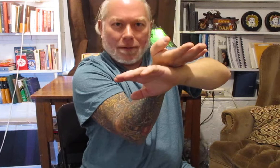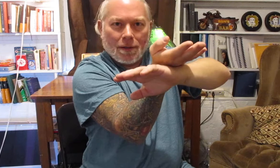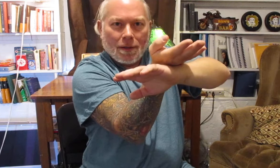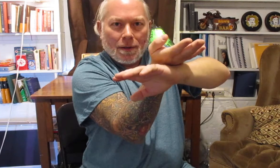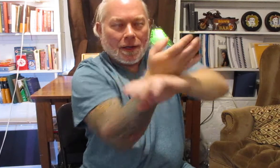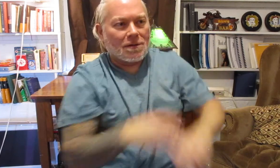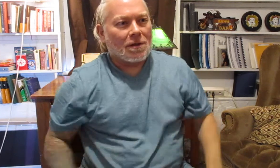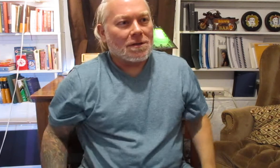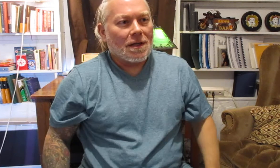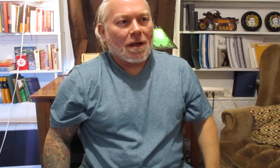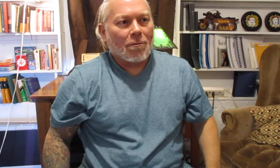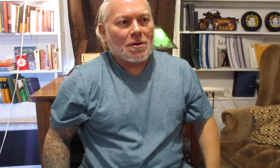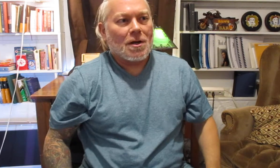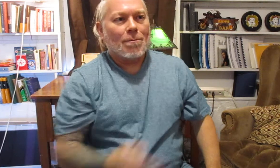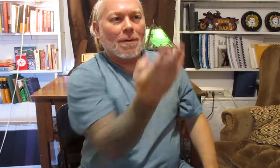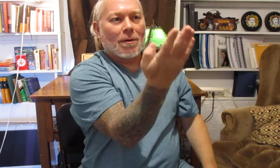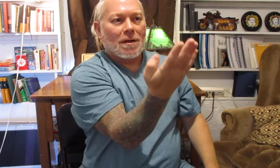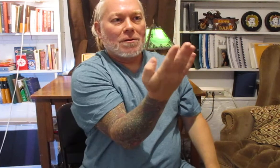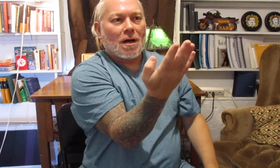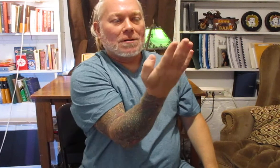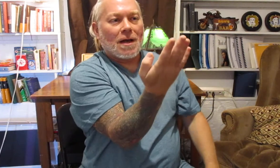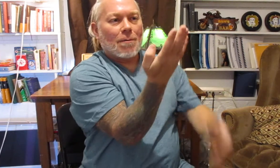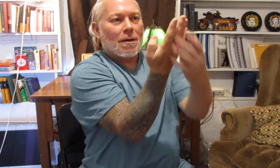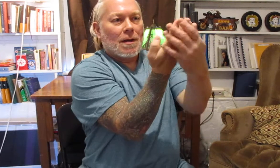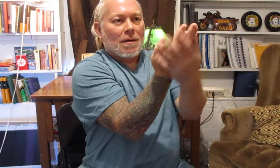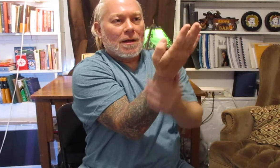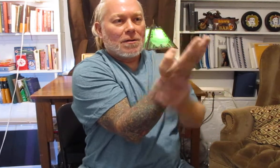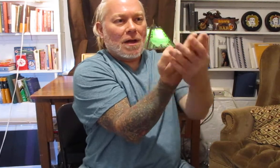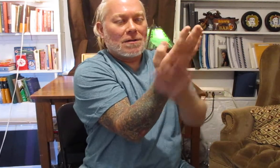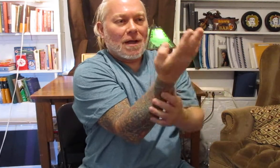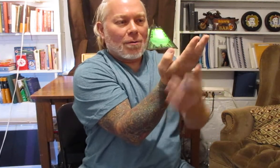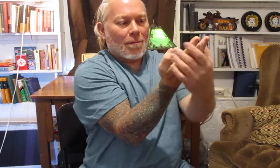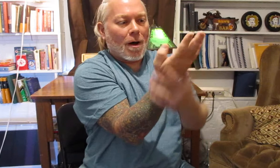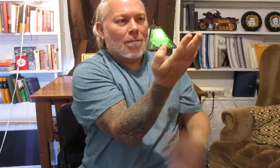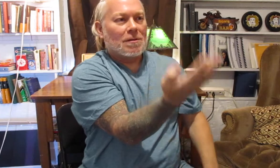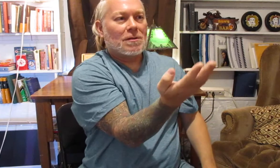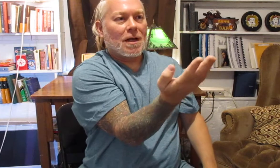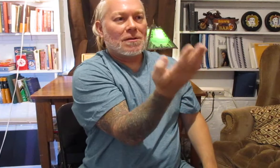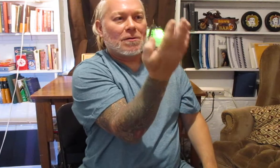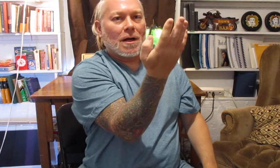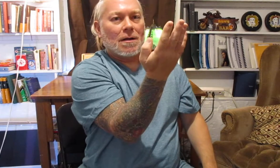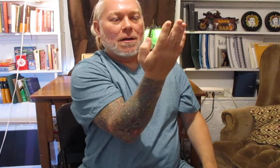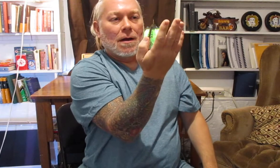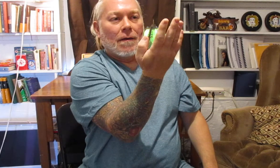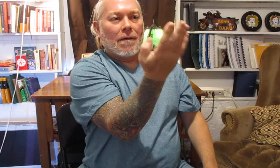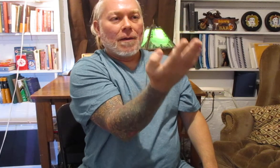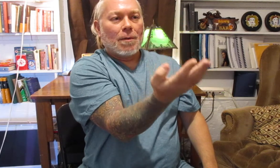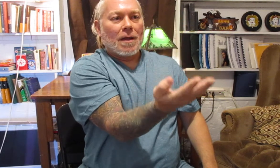and so you'll see a lot of Wing Chun people they do Tan Sao but they do Tan Sao with a palm that's just kind of straight and then they put that